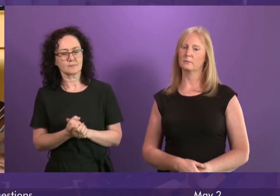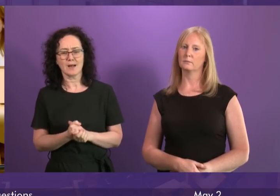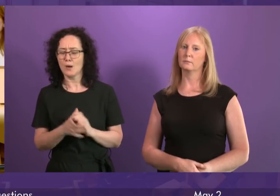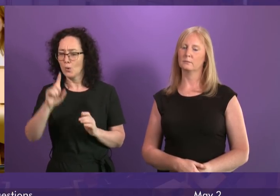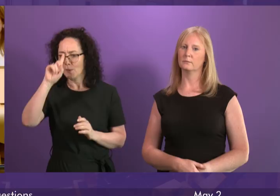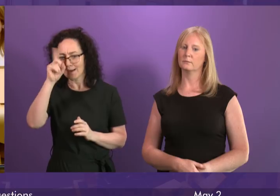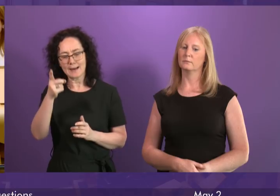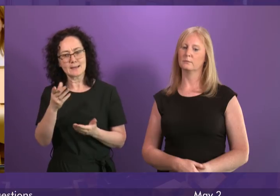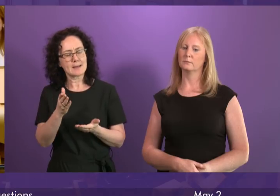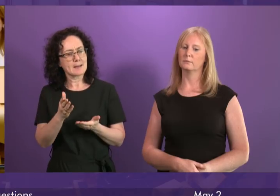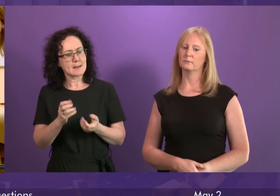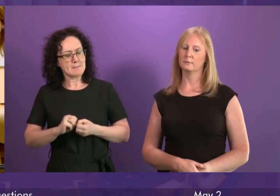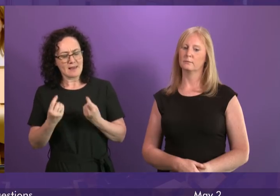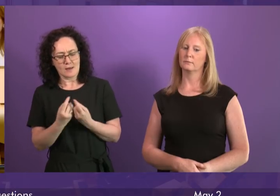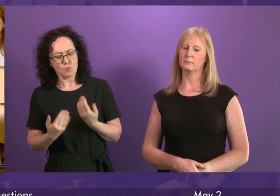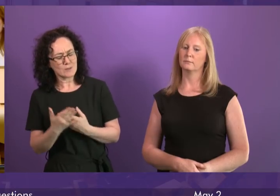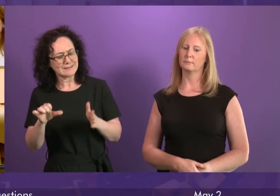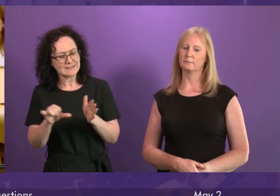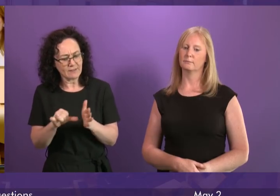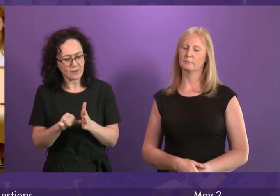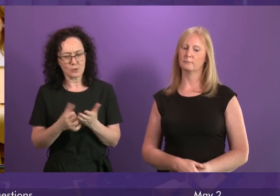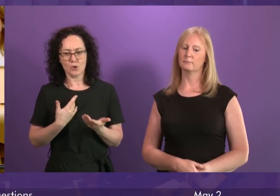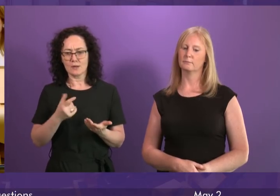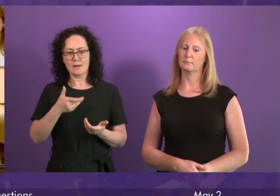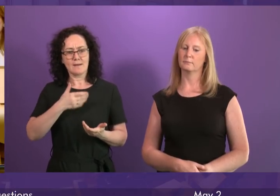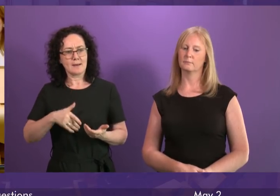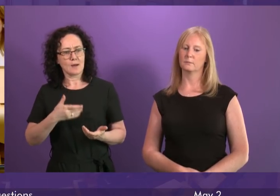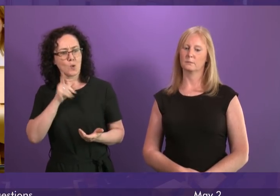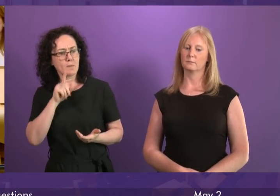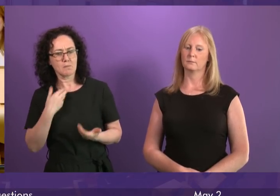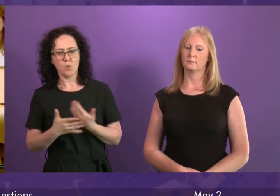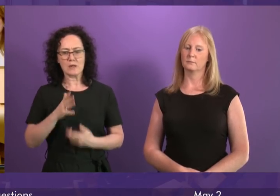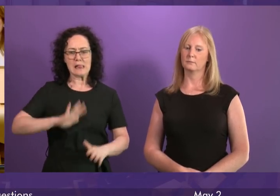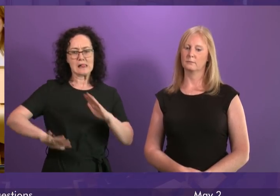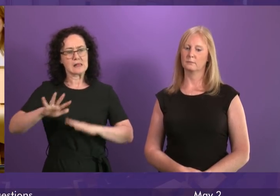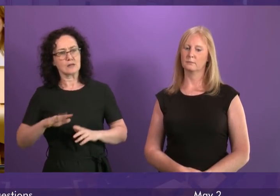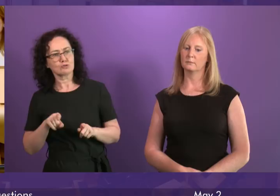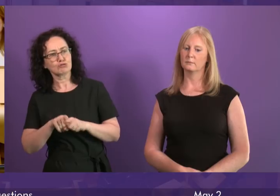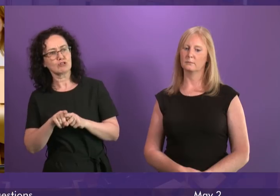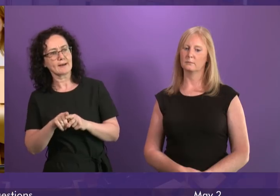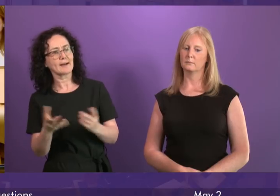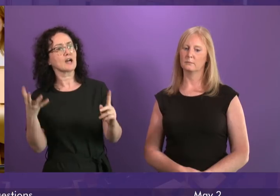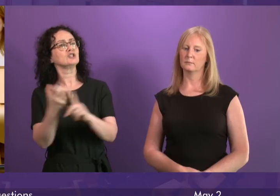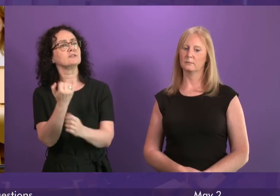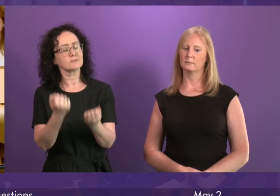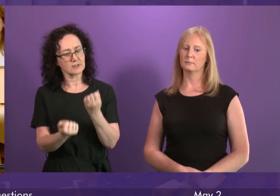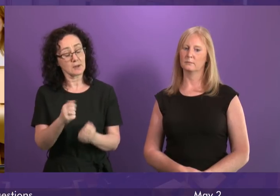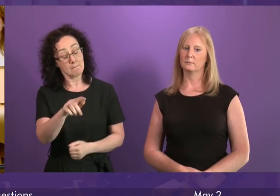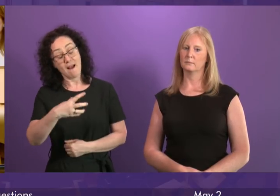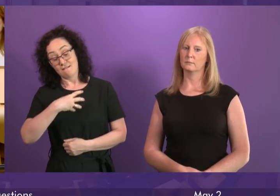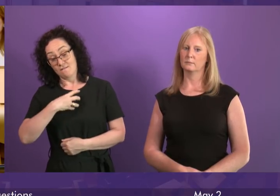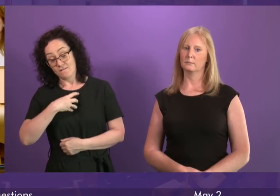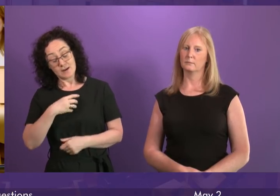we mustn't make it more difficult or more intimidating or more off-putting for women to come forward. And I fear, as Kezia Dugdale does,